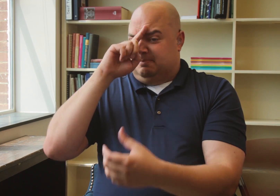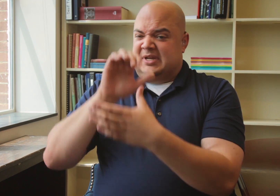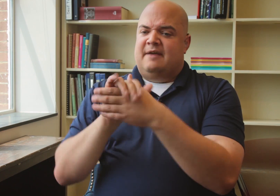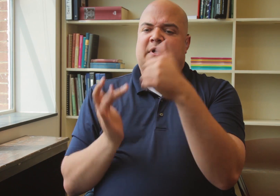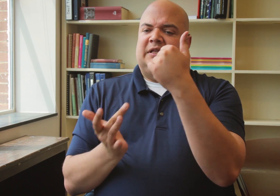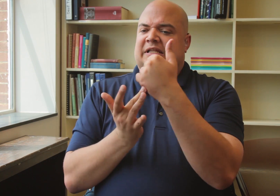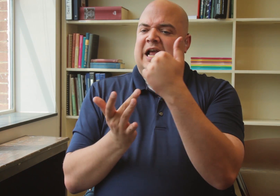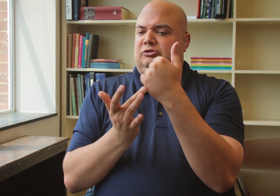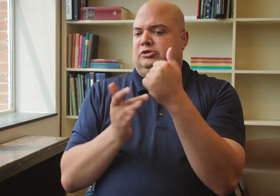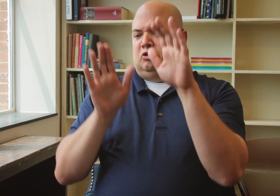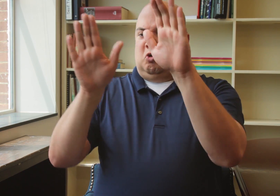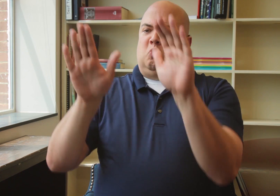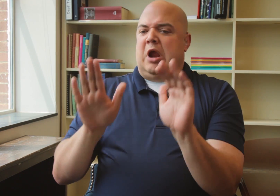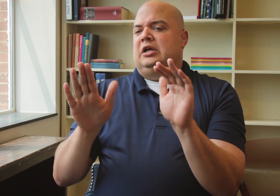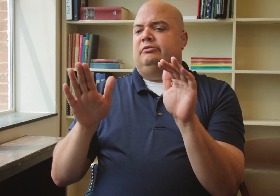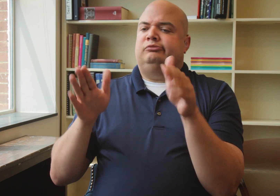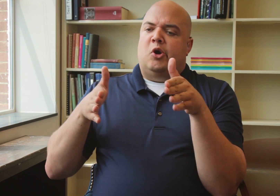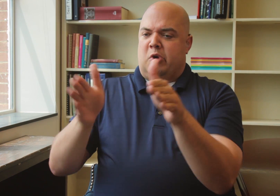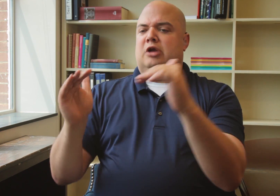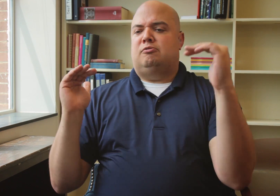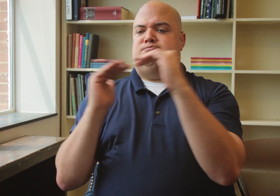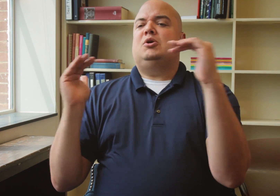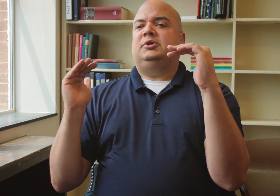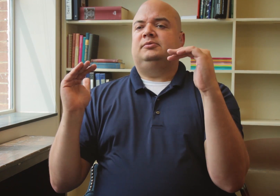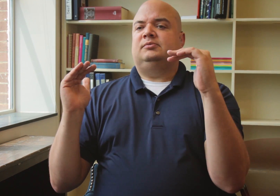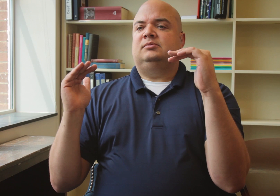I believe that technology will help us equalize that.